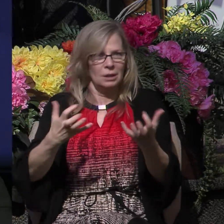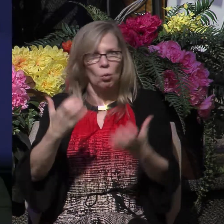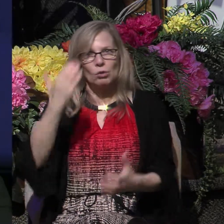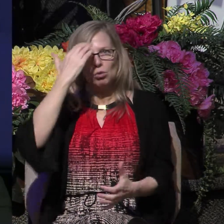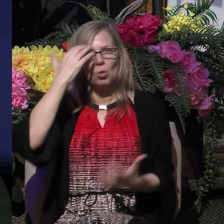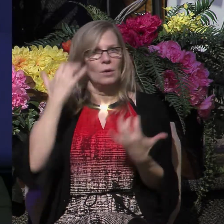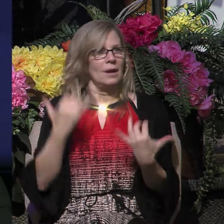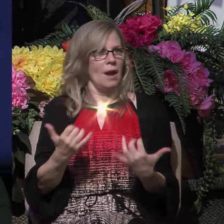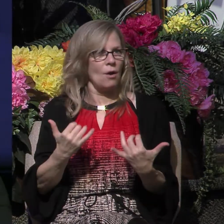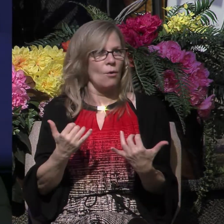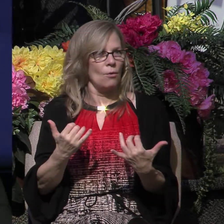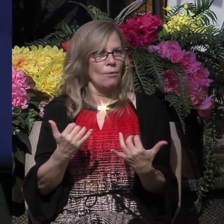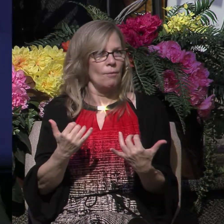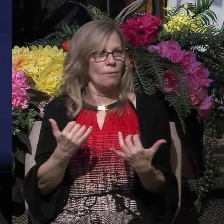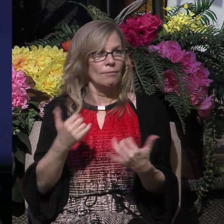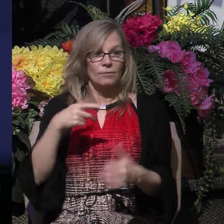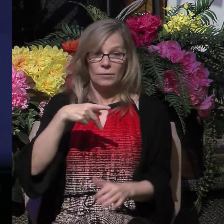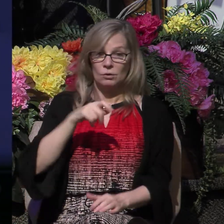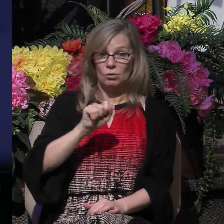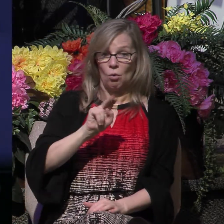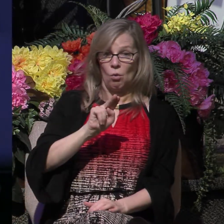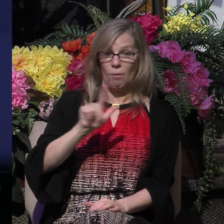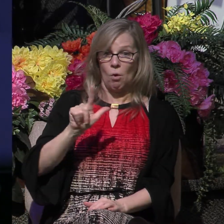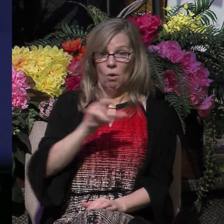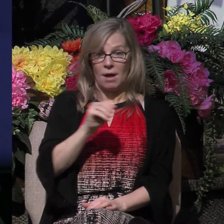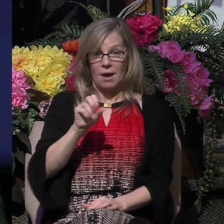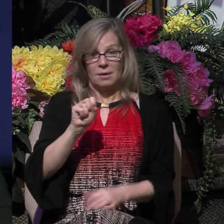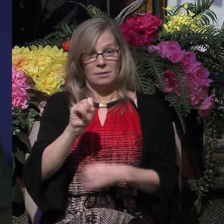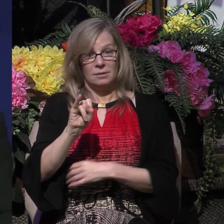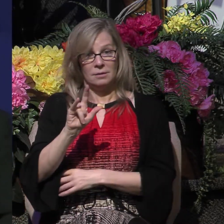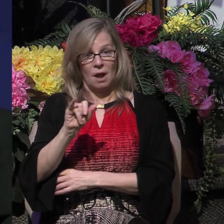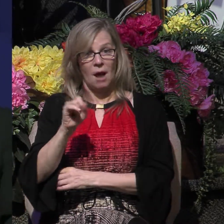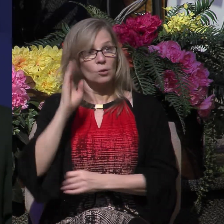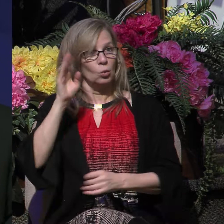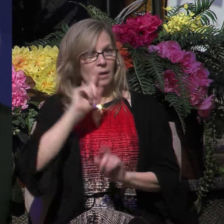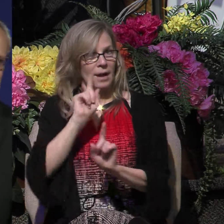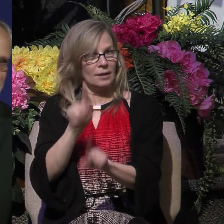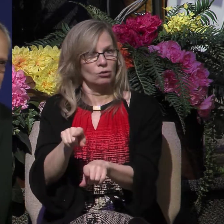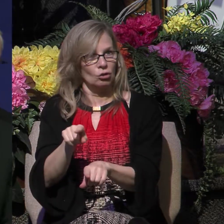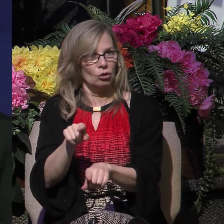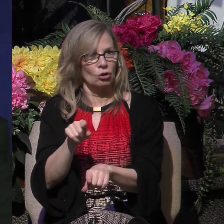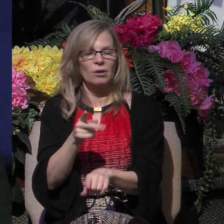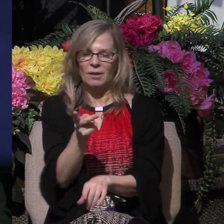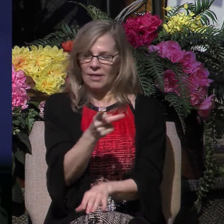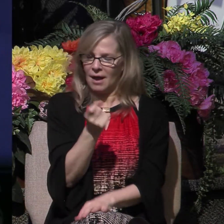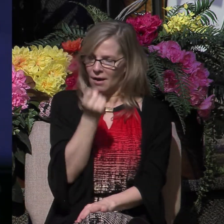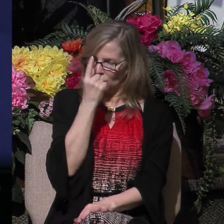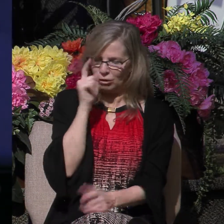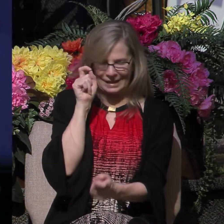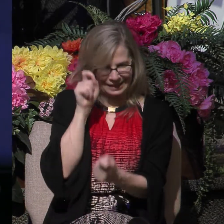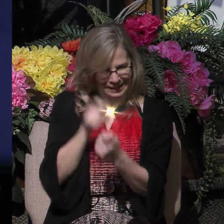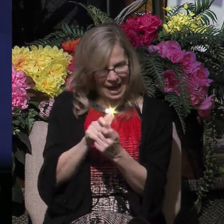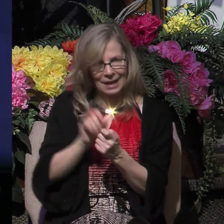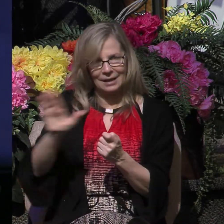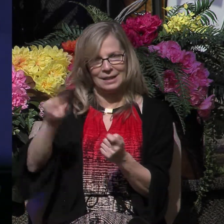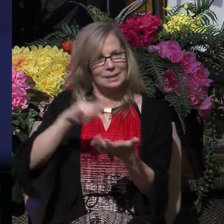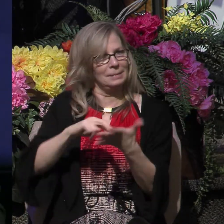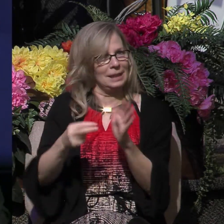That's how Paul and Silas are going to answer him because they understand exactly what he's asking. So they're going to tell him what he